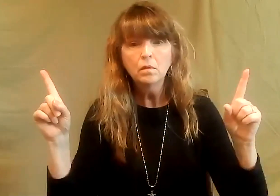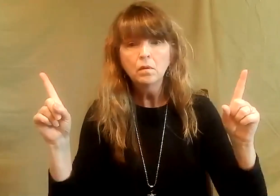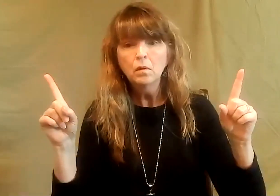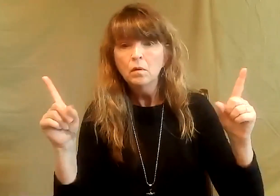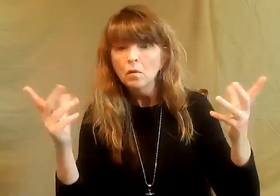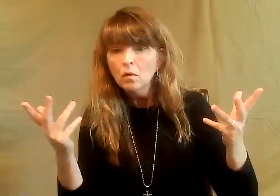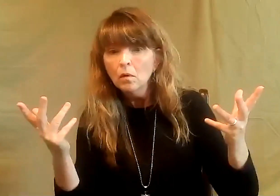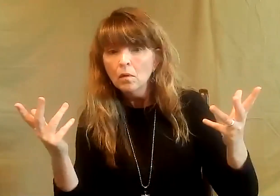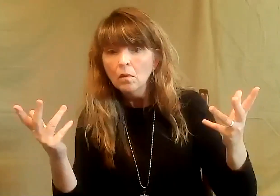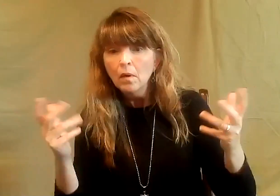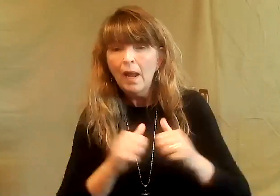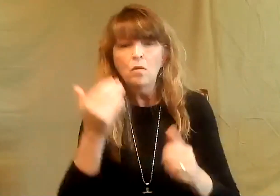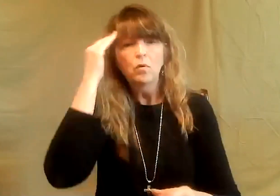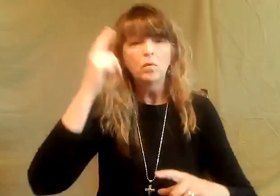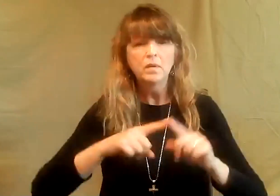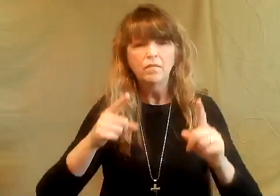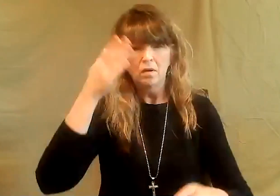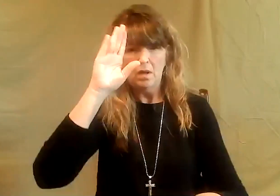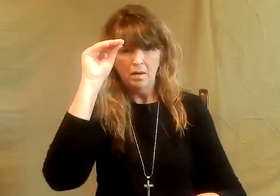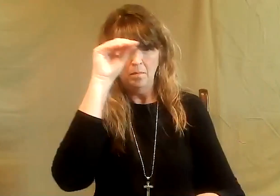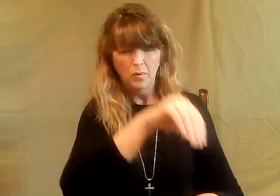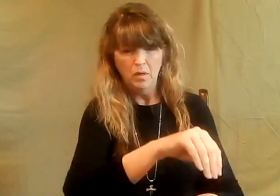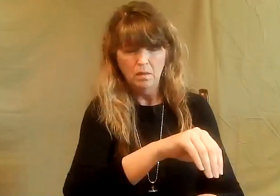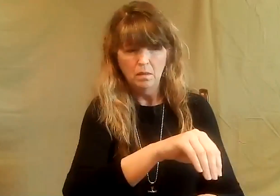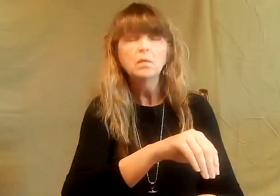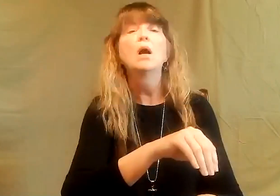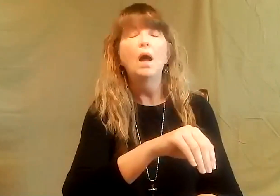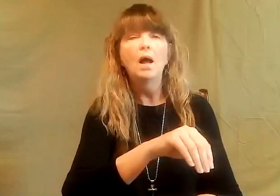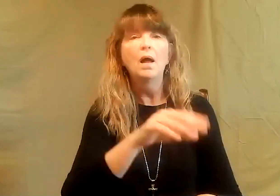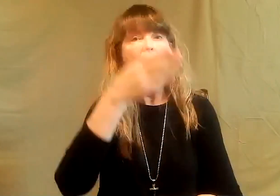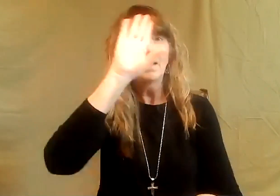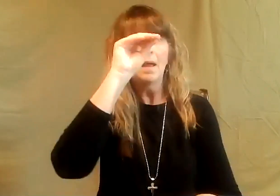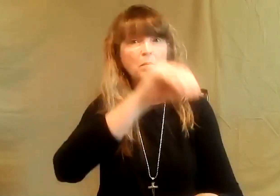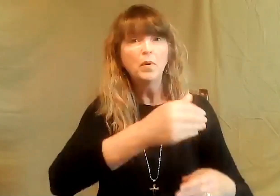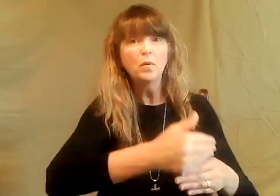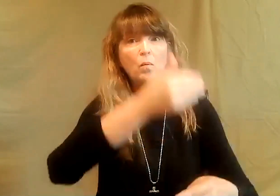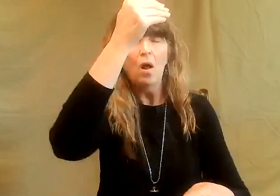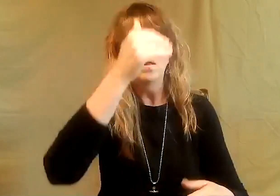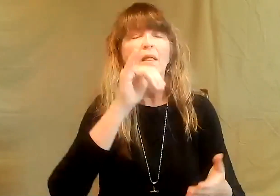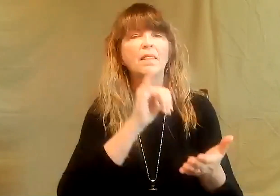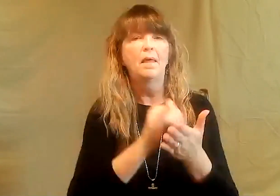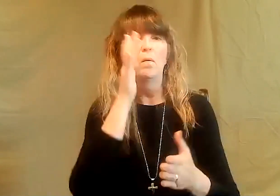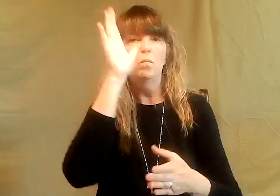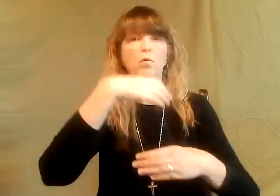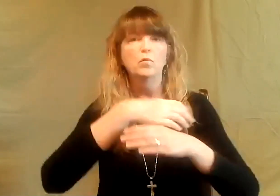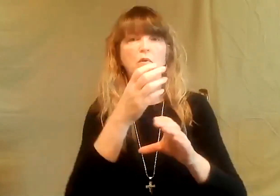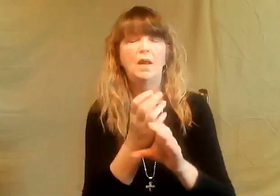Maybe you're wondering, how do we know which is which? How do we know if a wall was put in there by God or not?